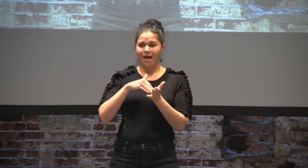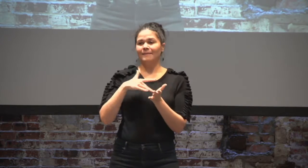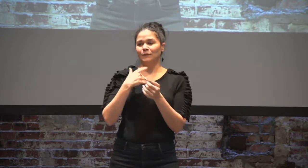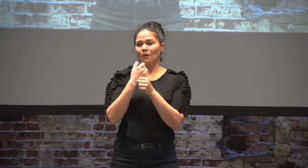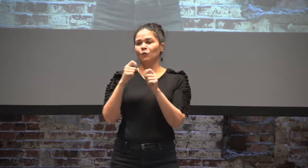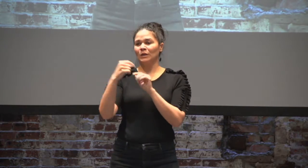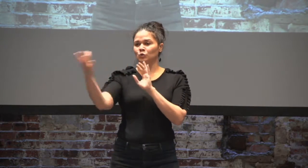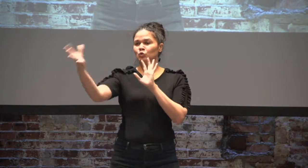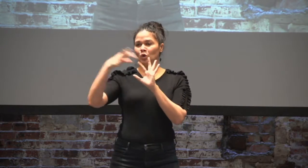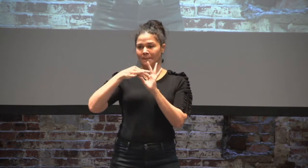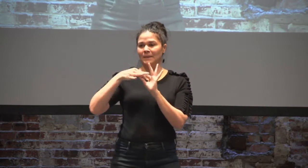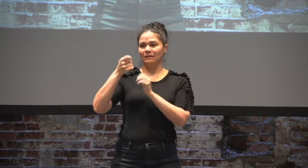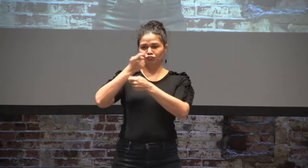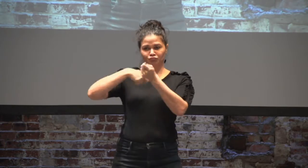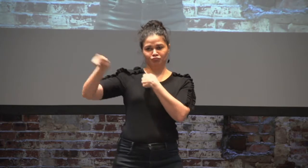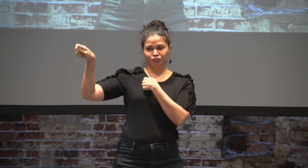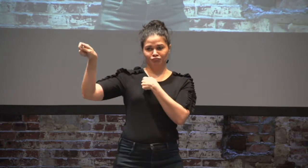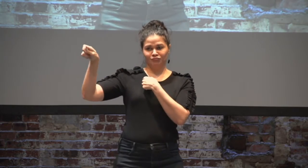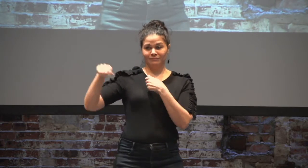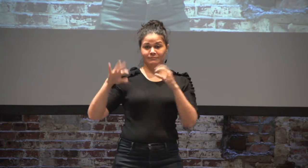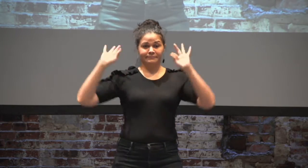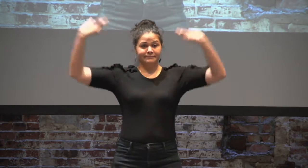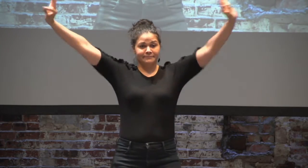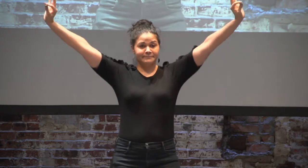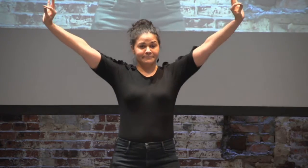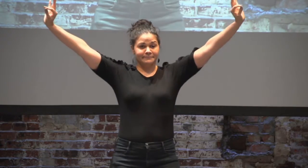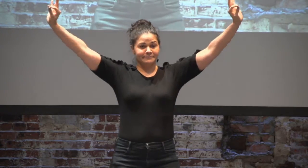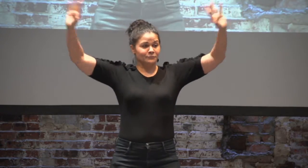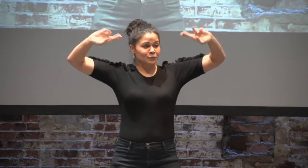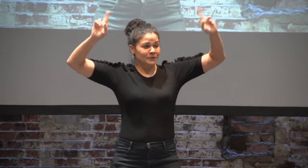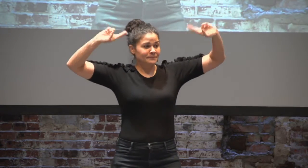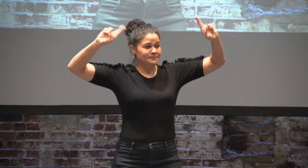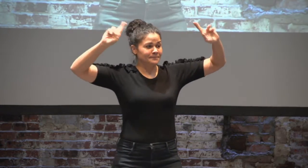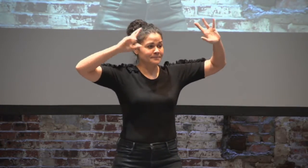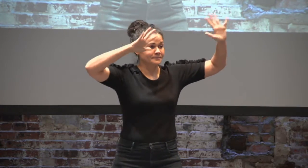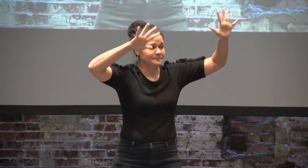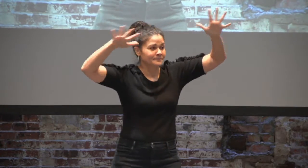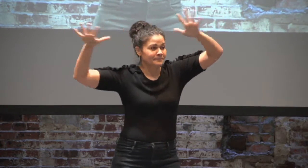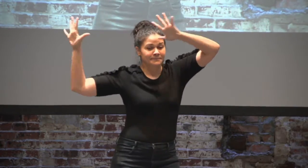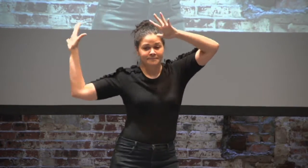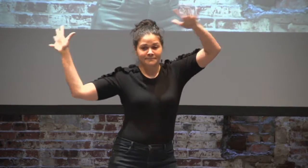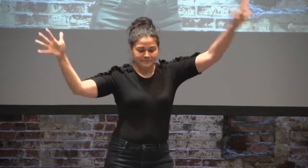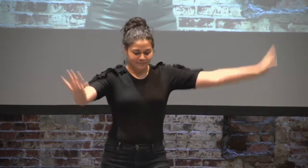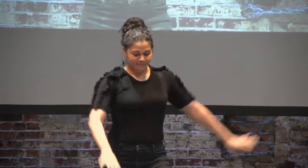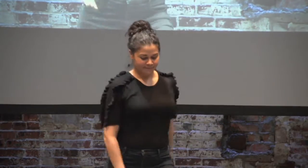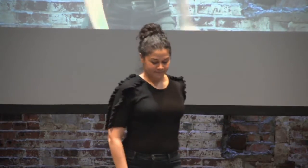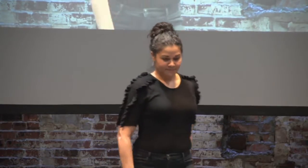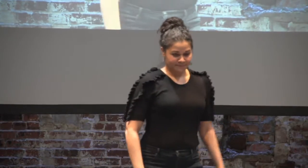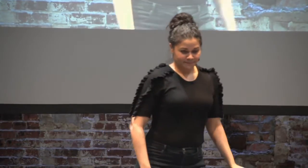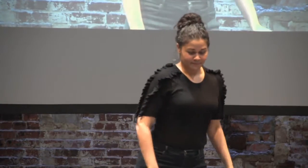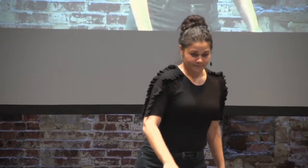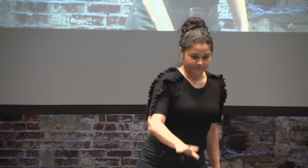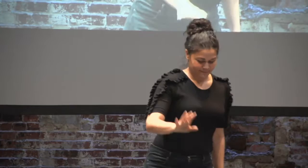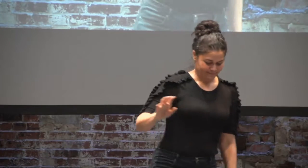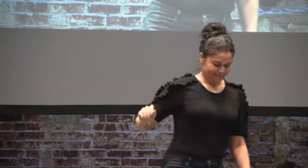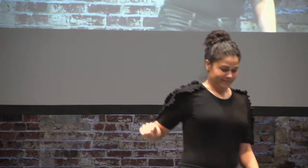front. And again, feel free to swap in those of you who are people of color and do it in the way that we just demonstrated. All right?